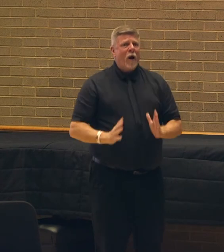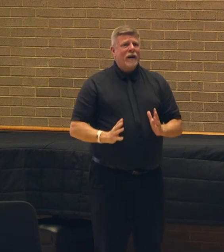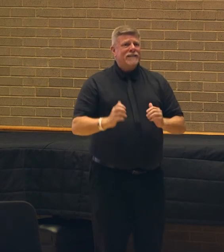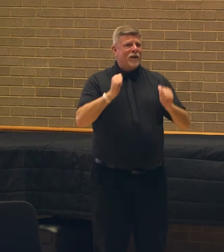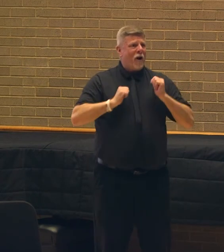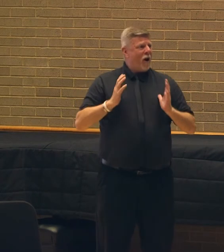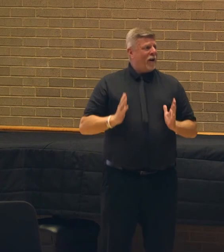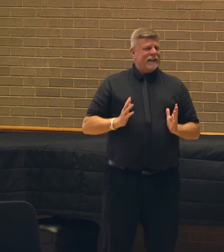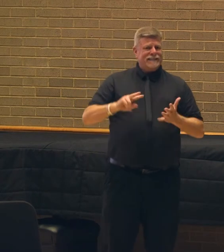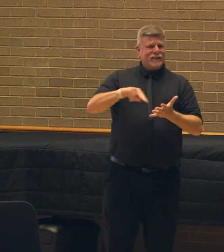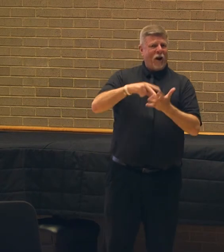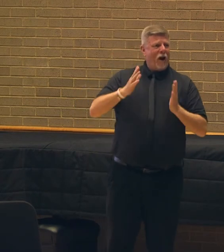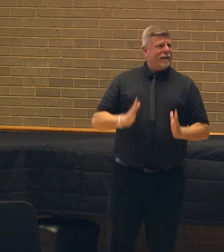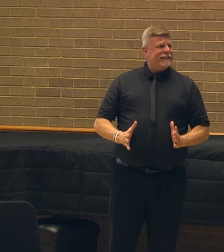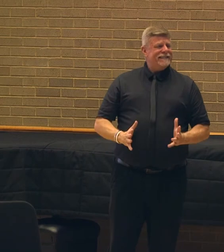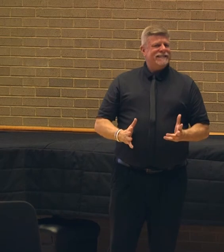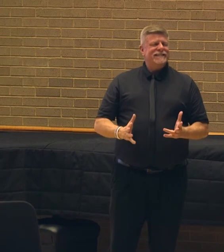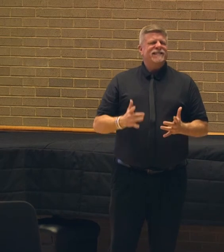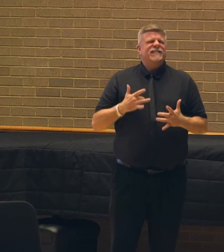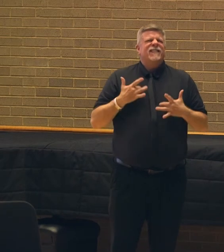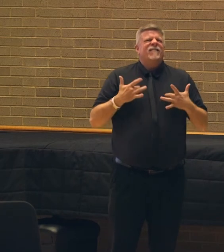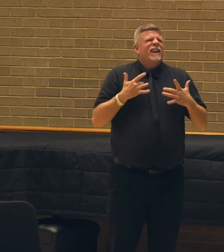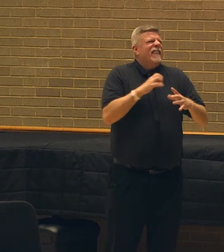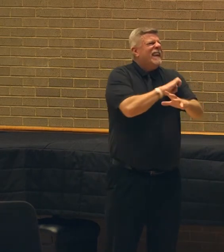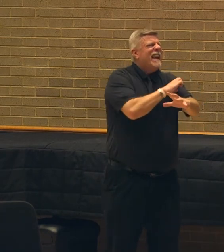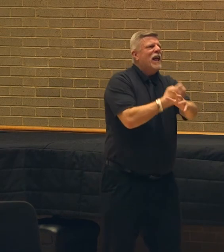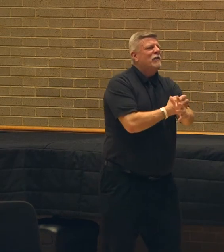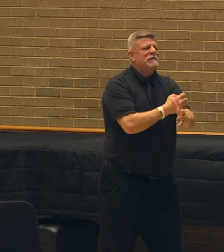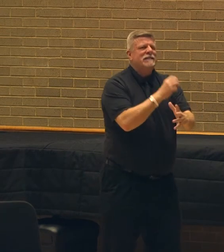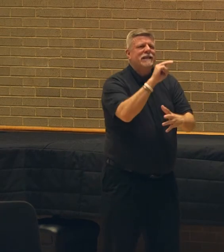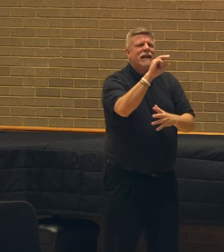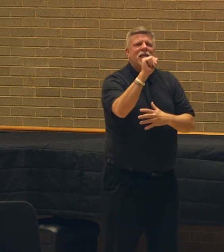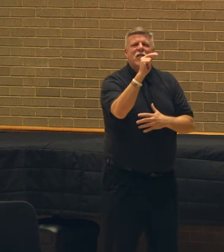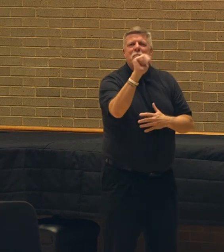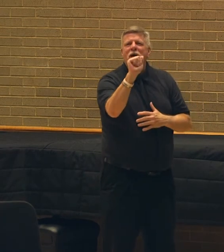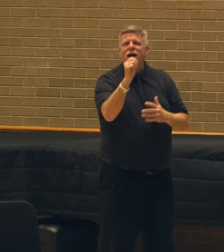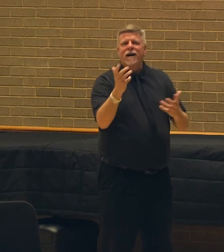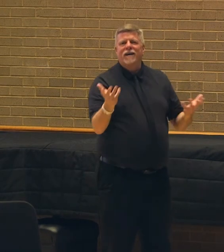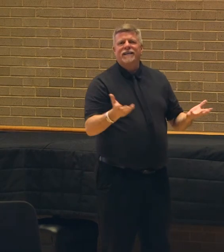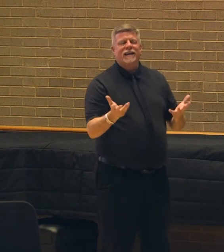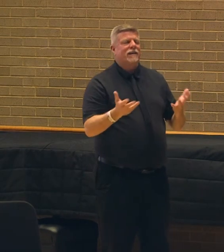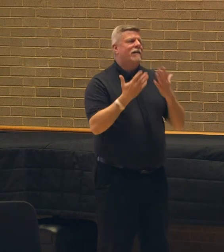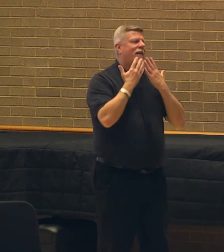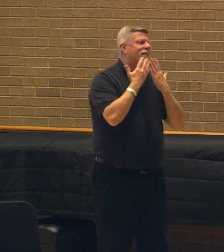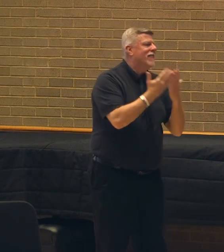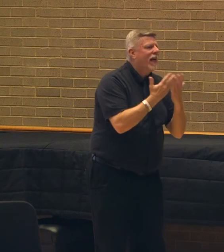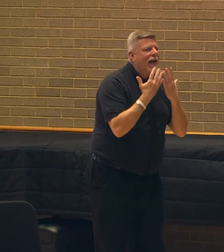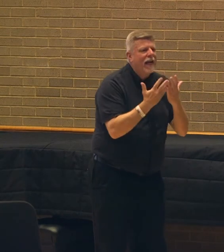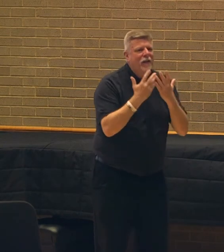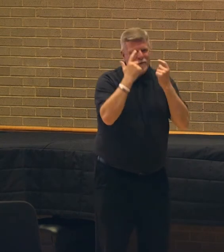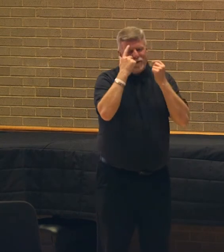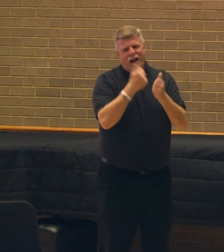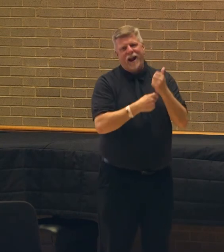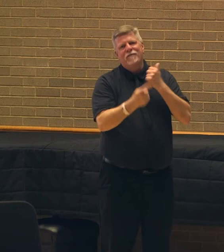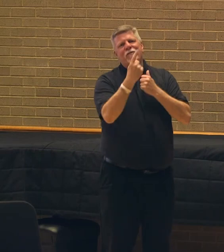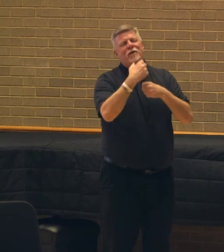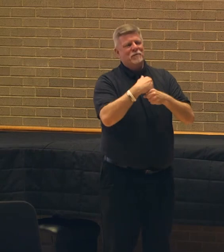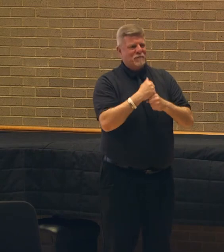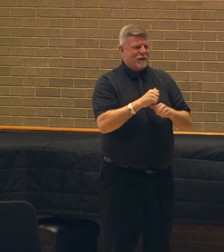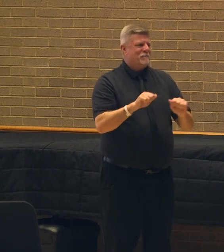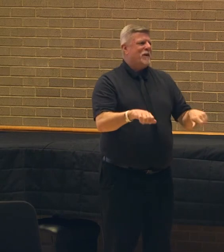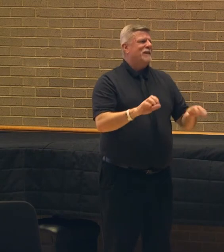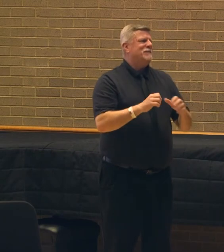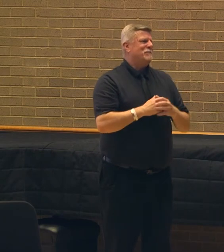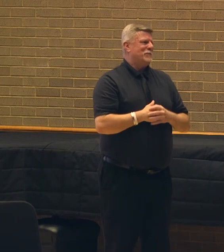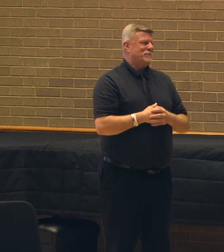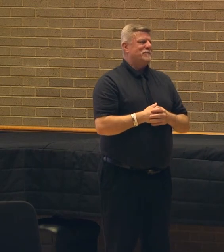feel the mana, the energy of this place, and I'm really grateful to all of you who have made this possible. To build a